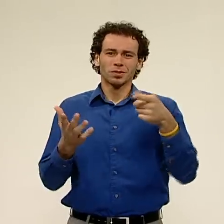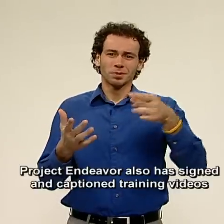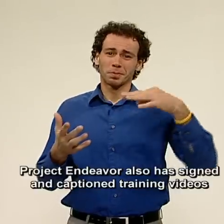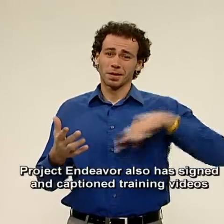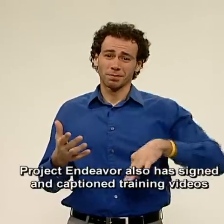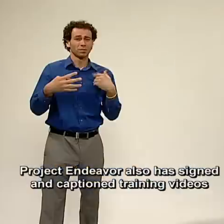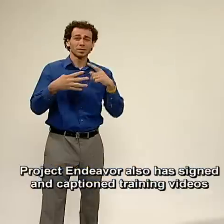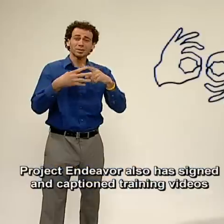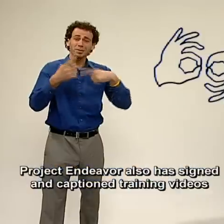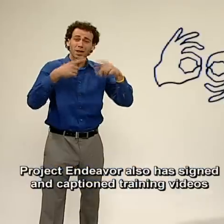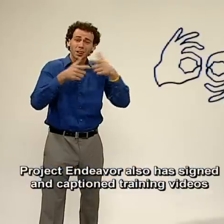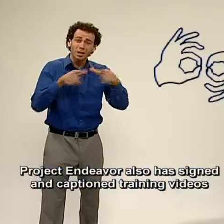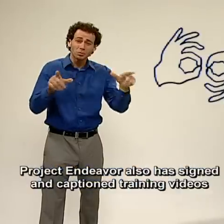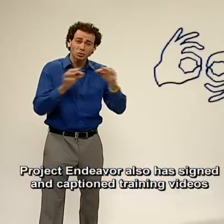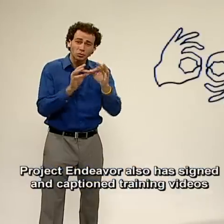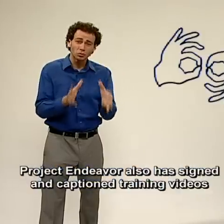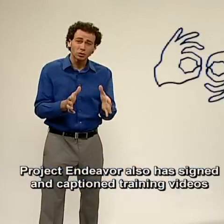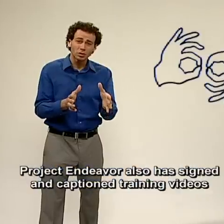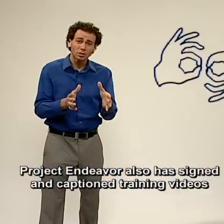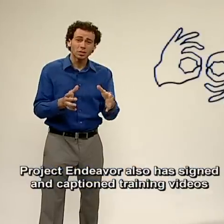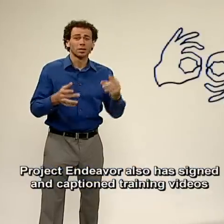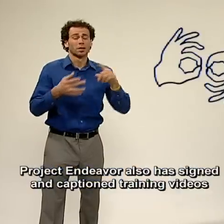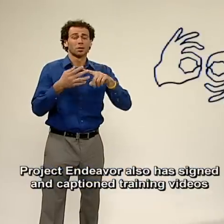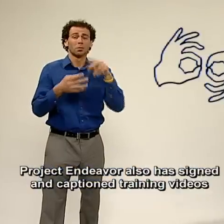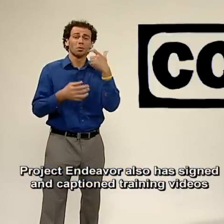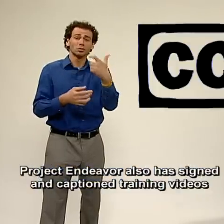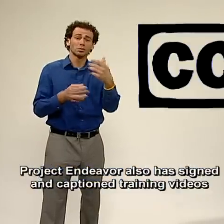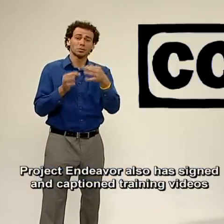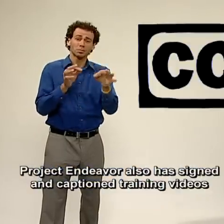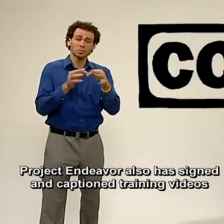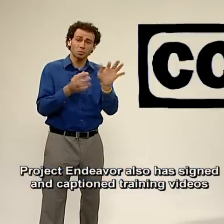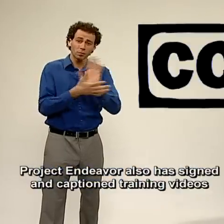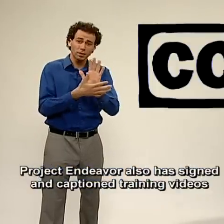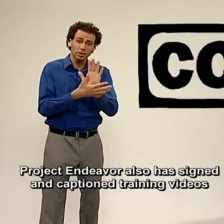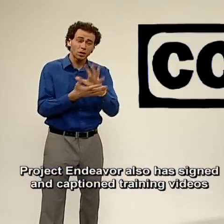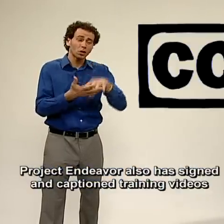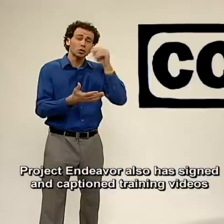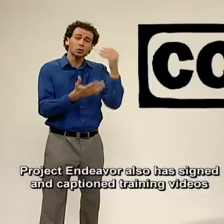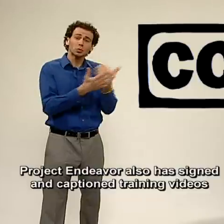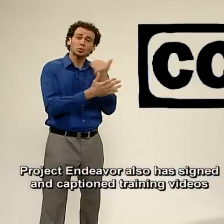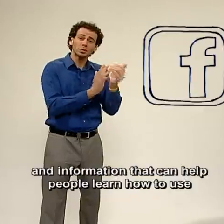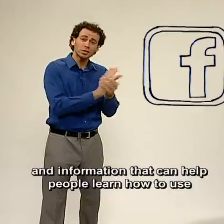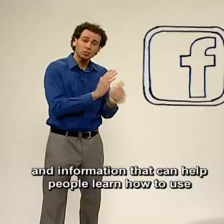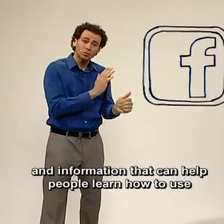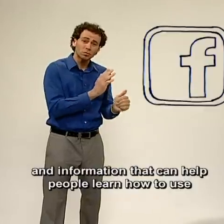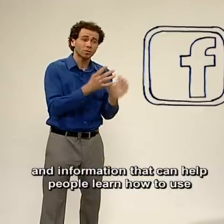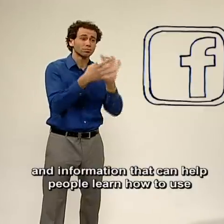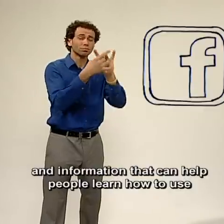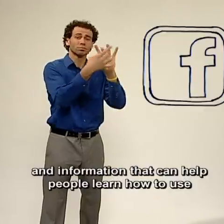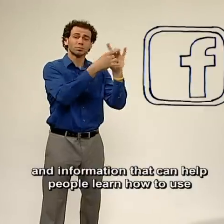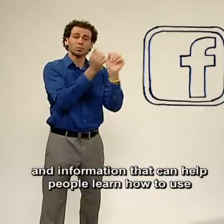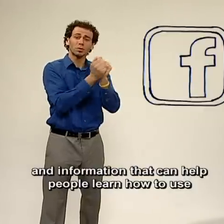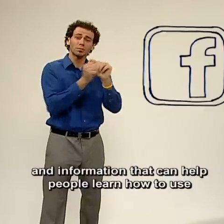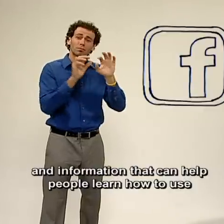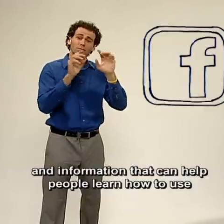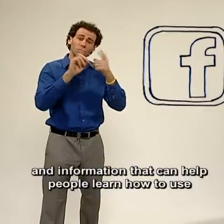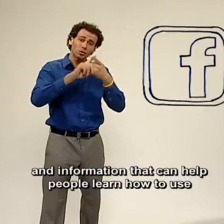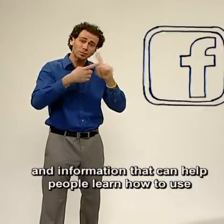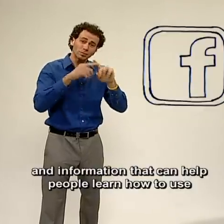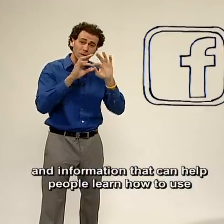Project Endeavor also has signed and captioned training videos and information that can help people learn how